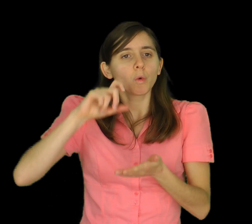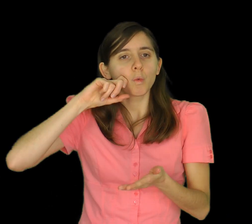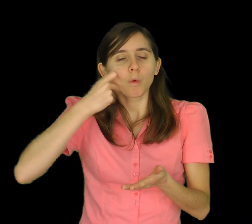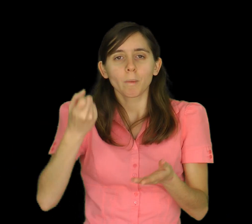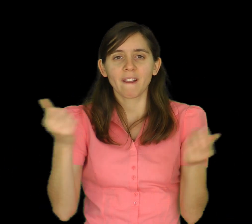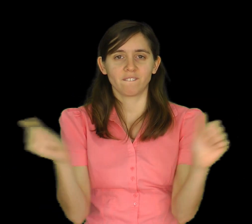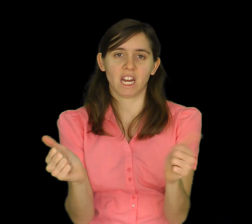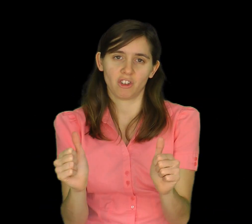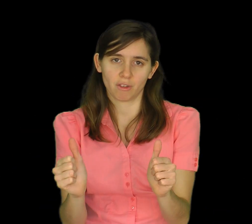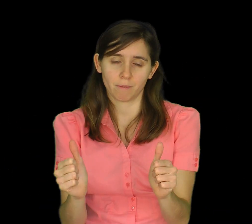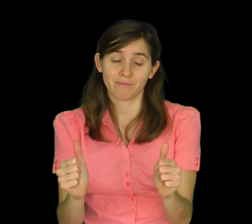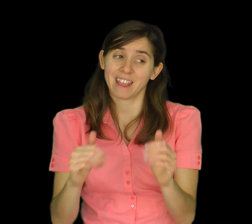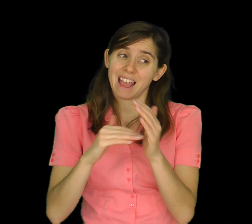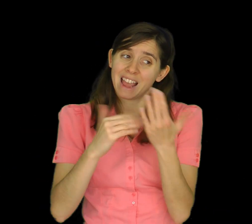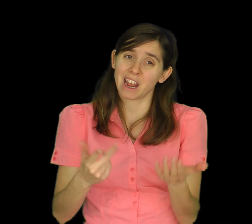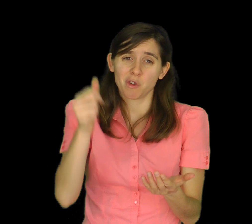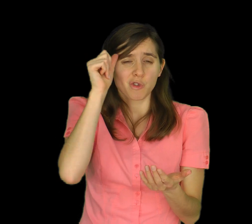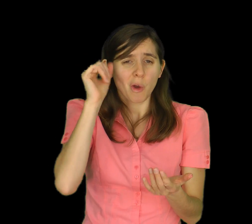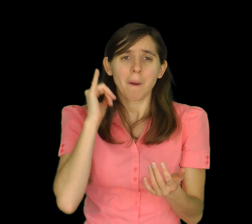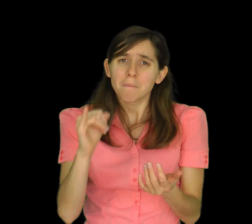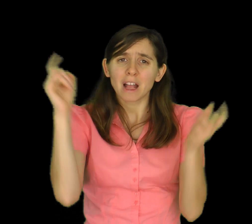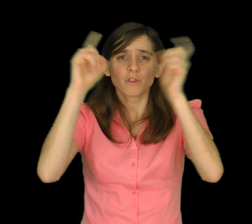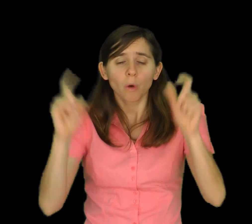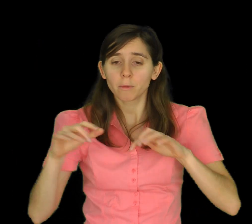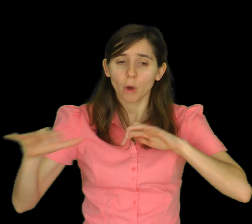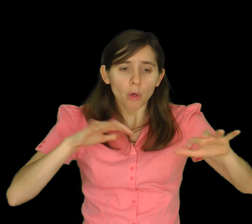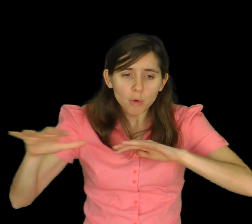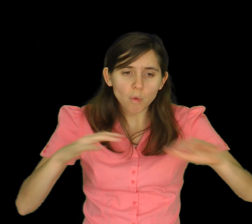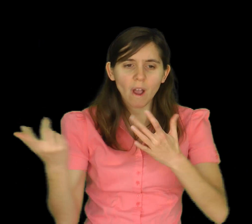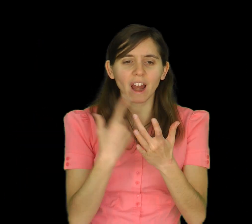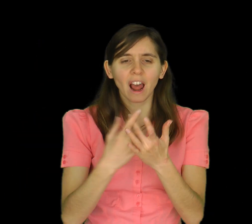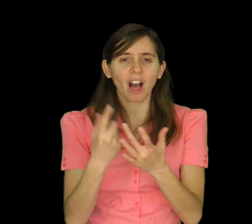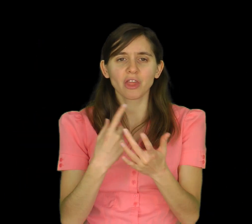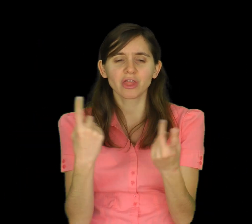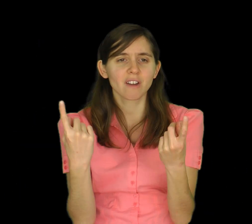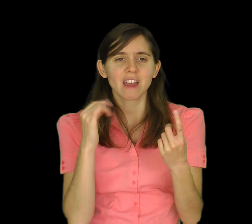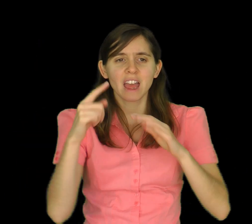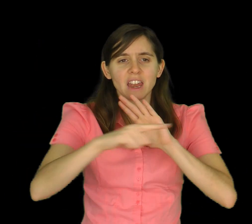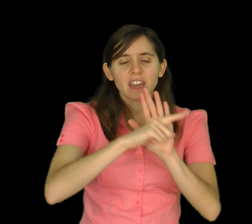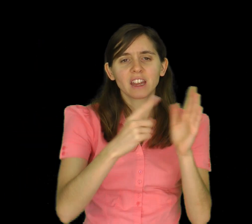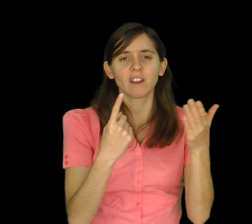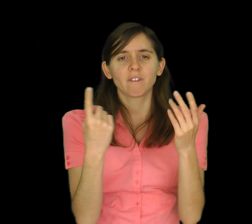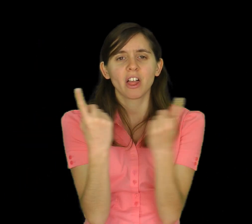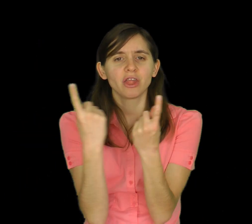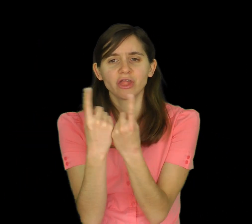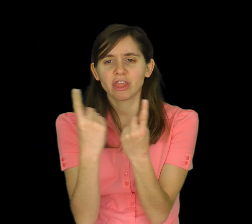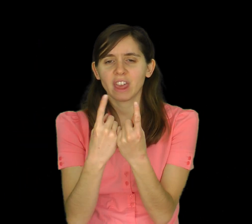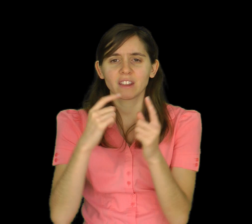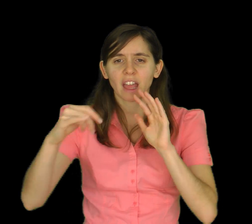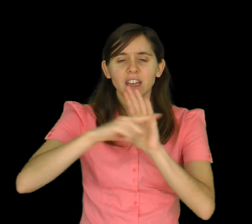be any kind of activist to know that bad storms and earthquakes and deforestation and so much else could have truly devastating effects for the planet and are already doing a lot